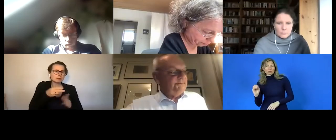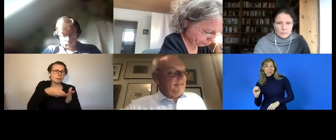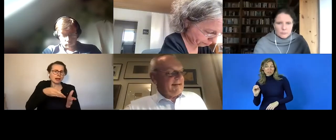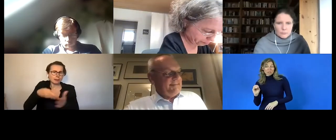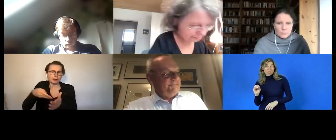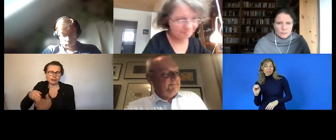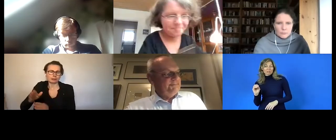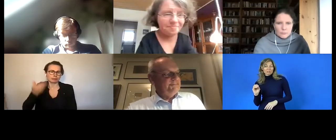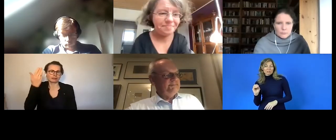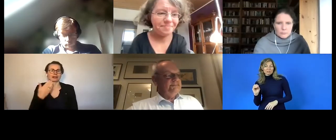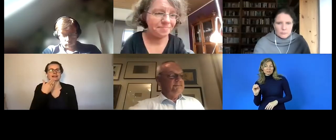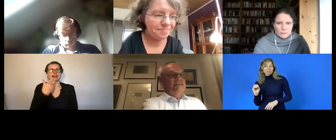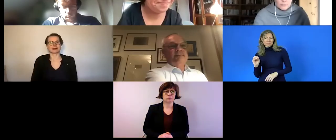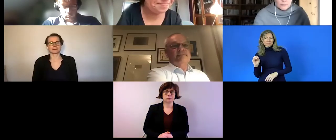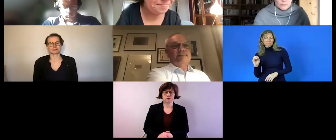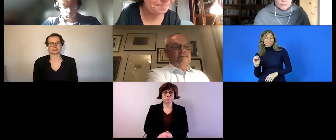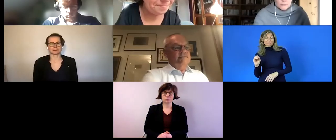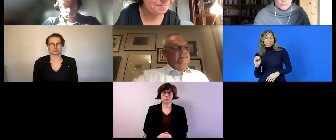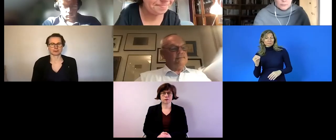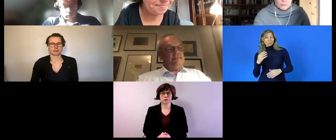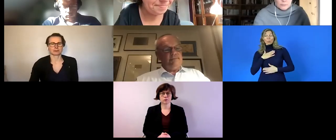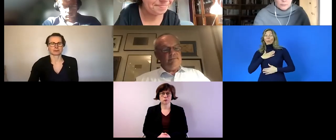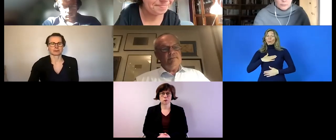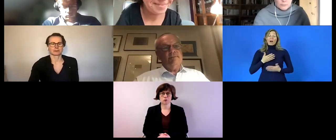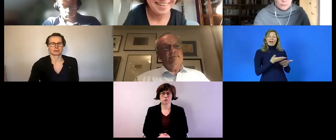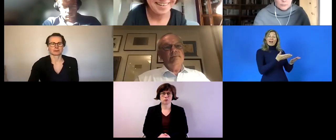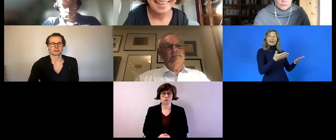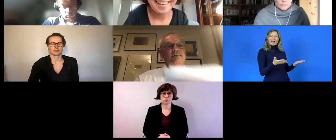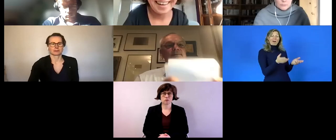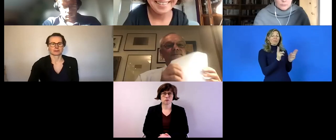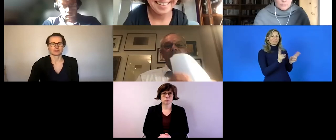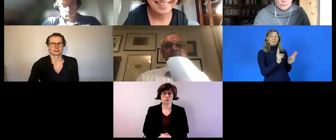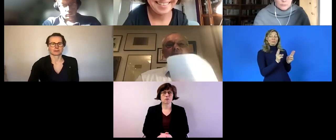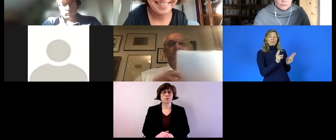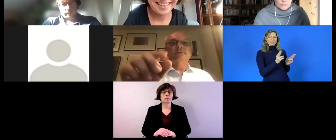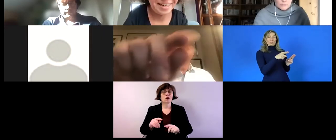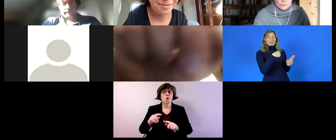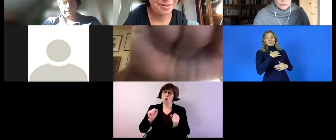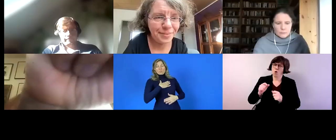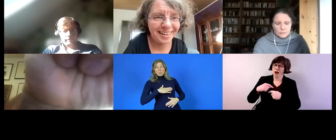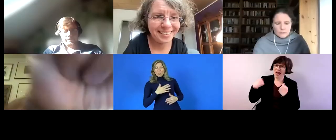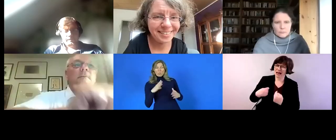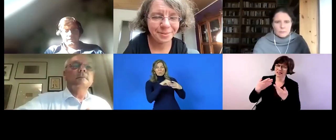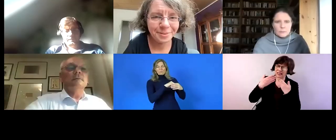themselves available for the regular uh labor market and that is something which we need to overcome thanks